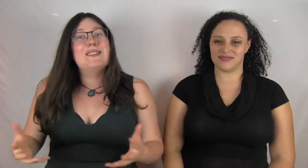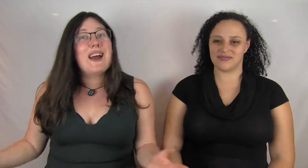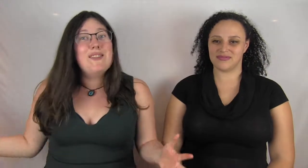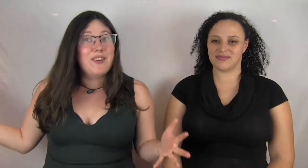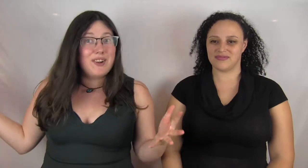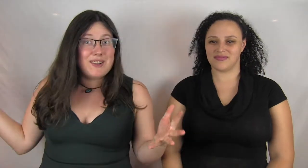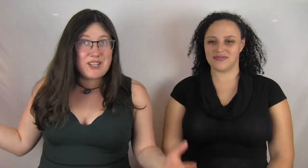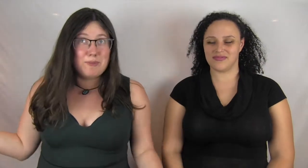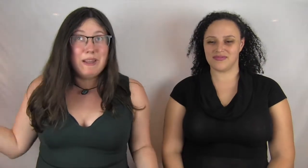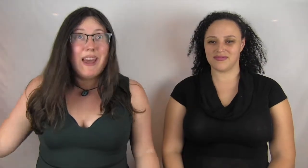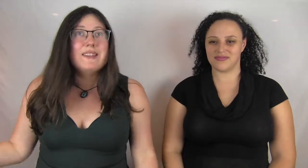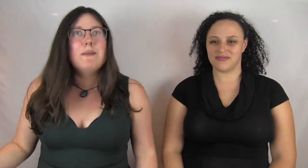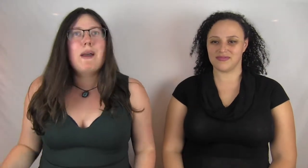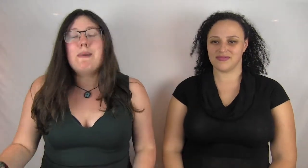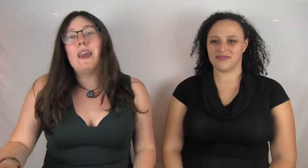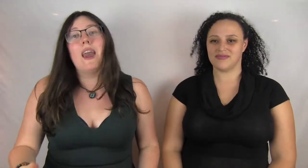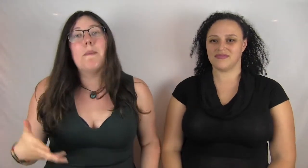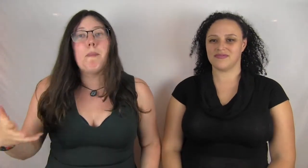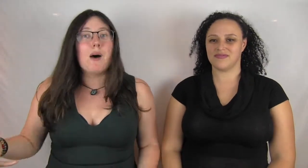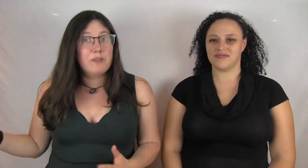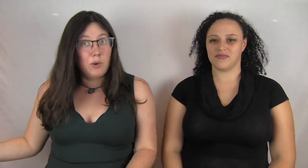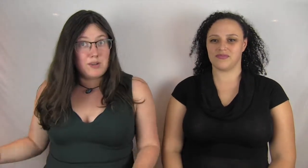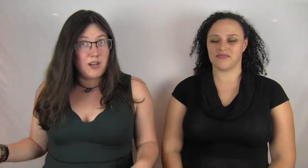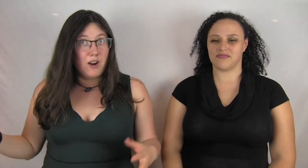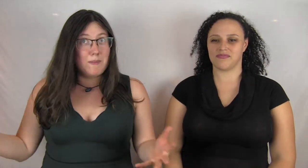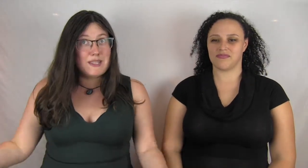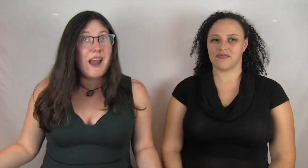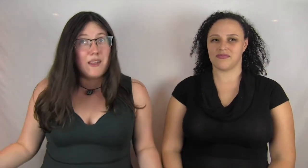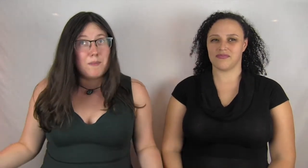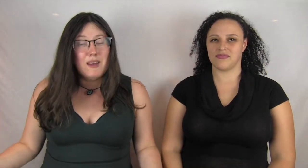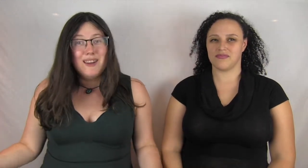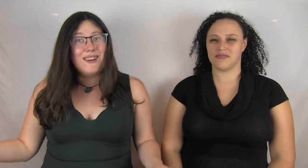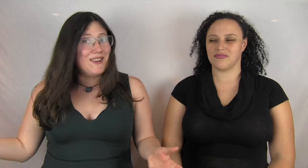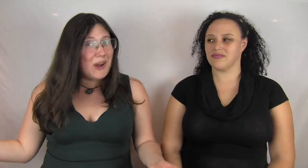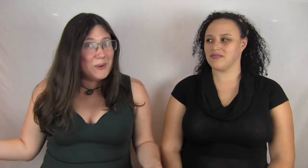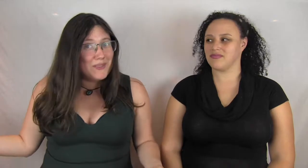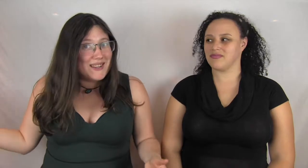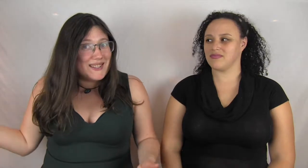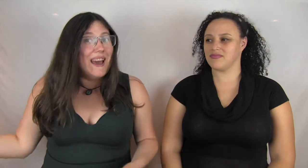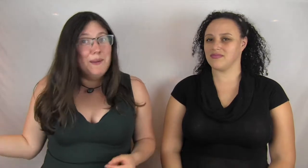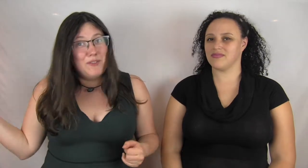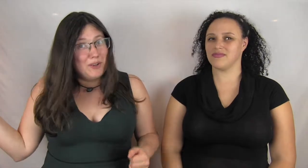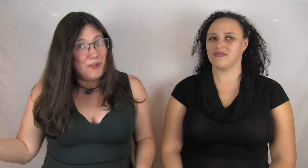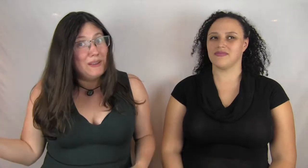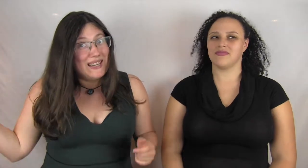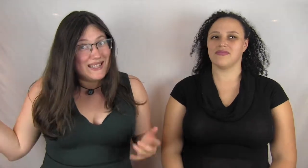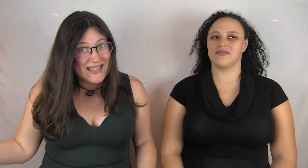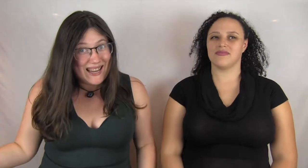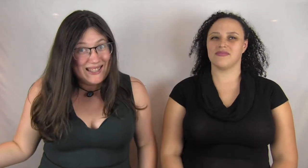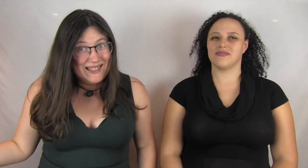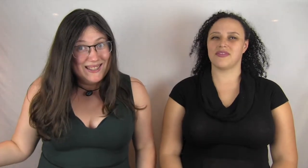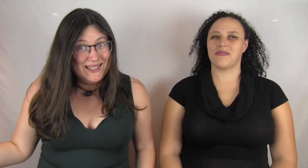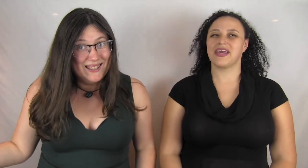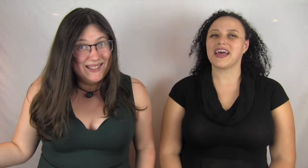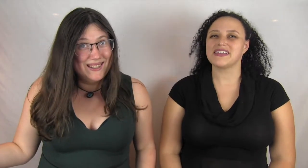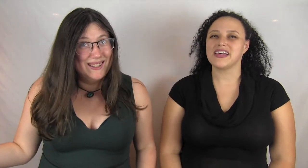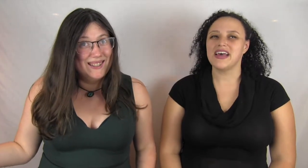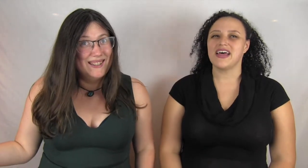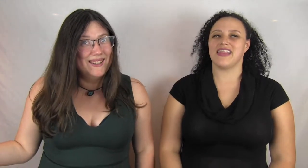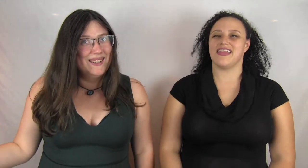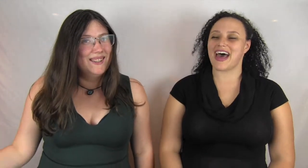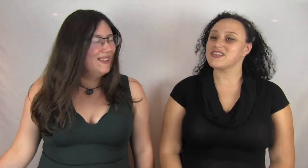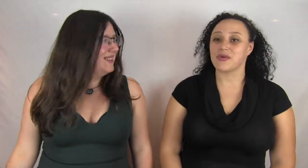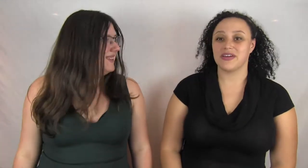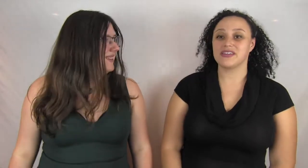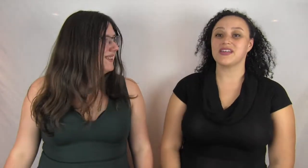and they decide that they're going to teach him a lesson by making him mop floors in Arkham Asylum. You know, the asylum for the criminally insane. Because